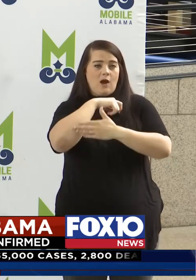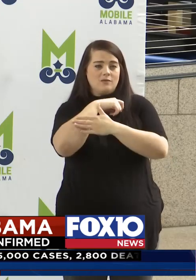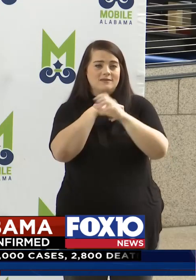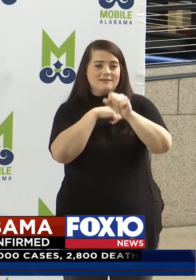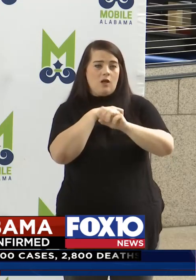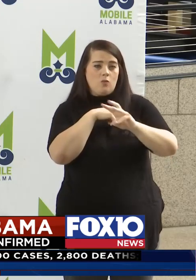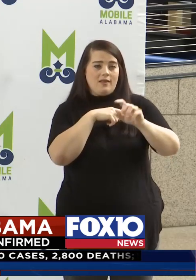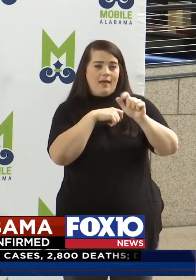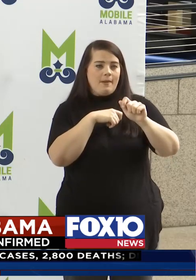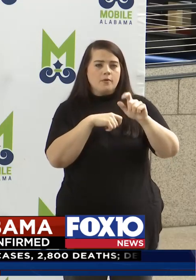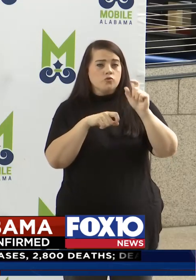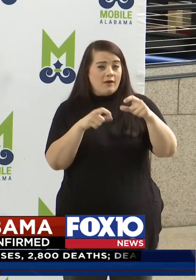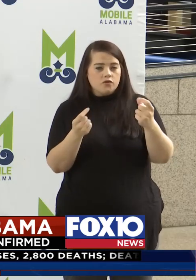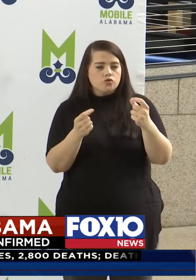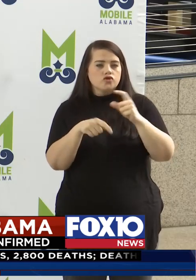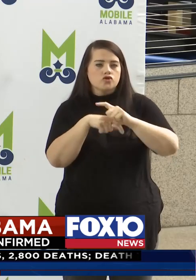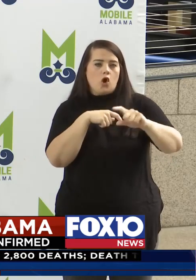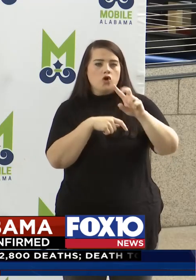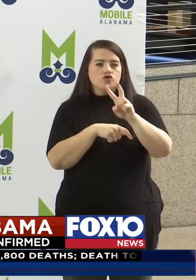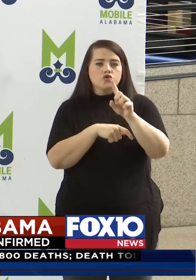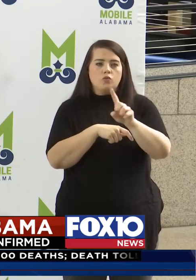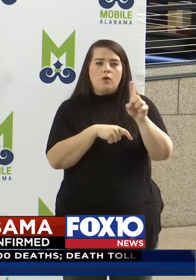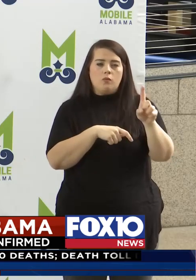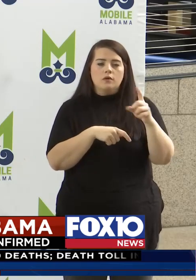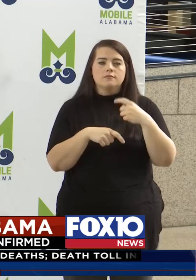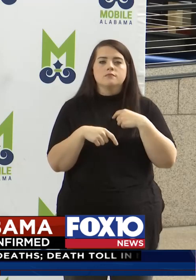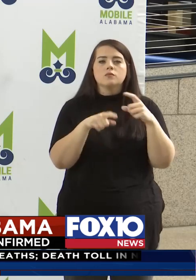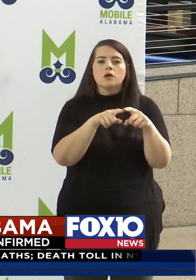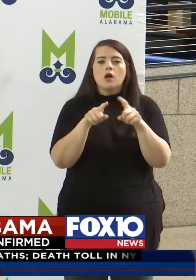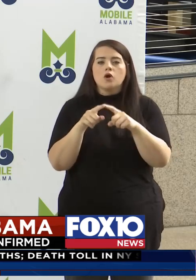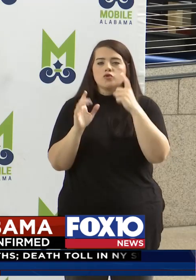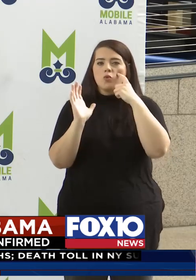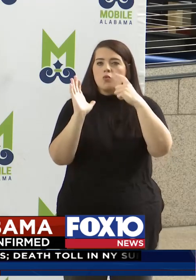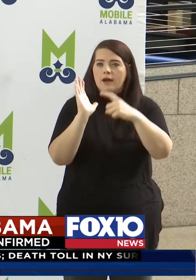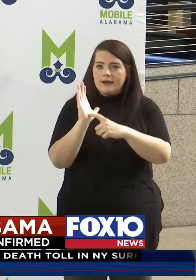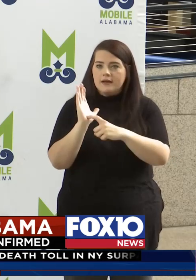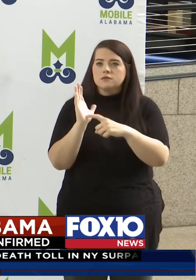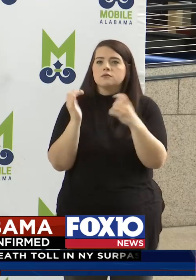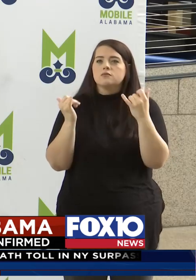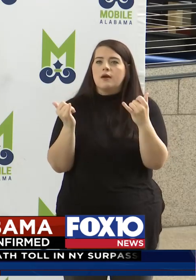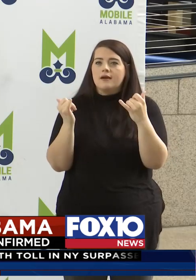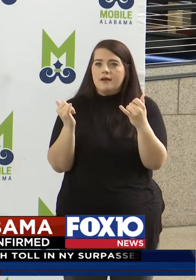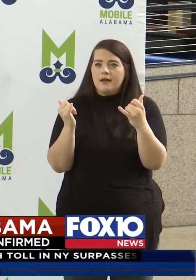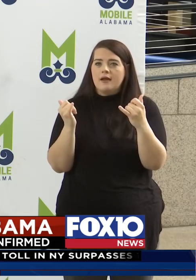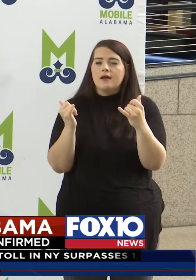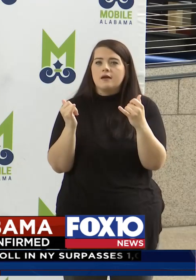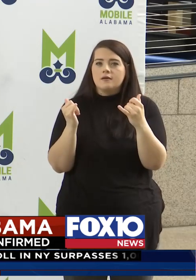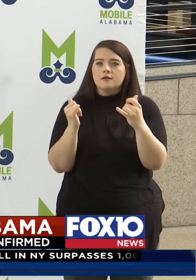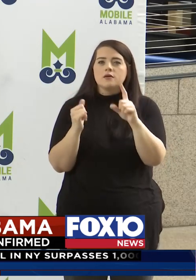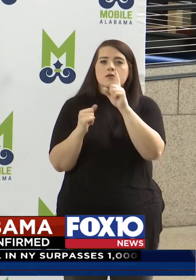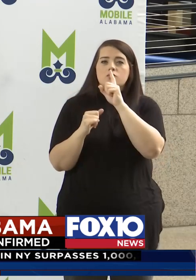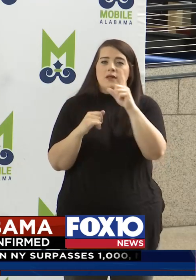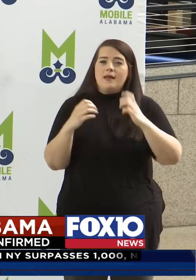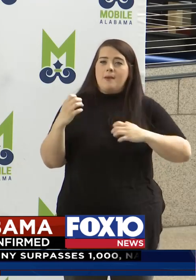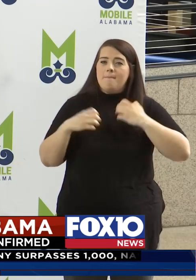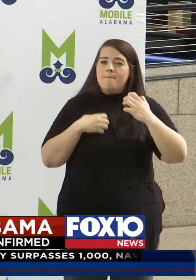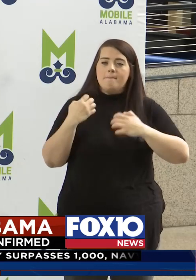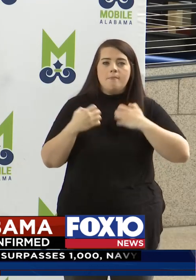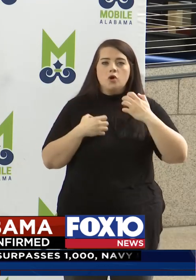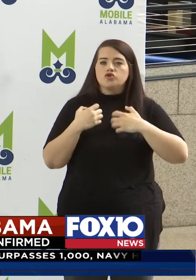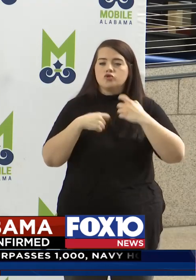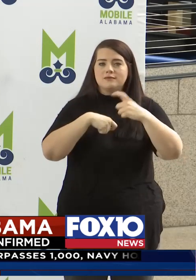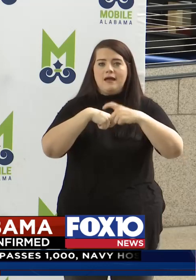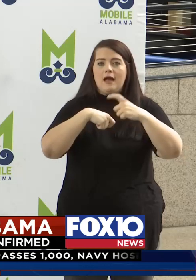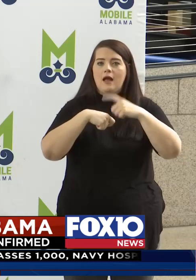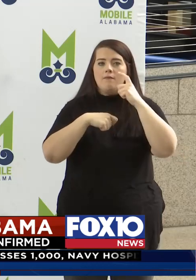So all you would have to do is call 2-1-1. We also recognize that right now is a really emotionally taxing